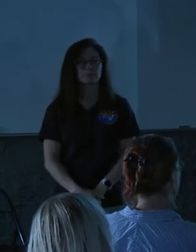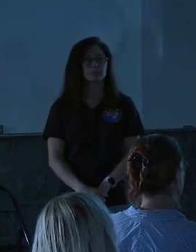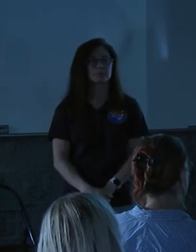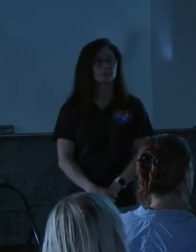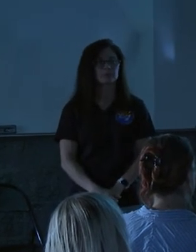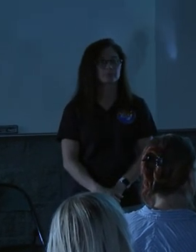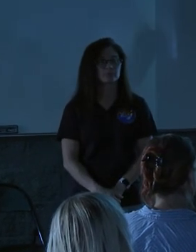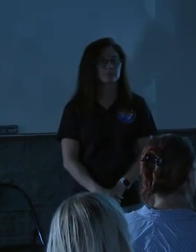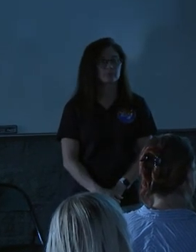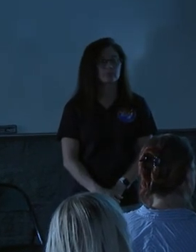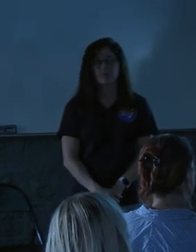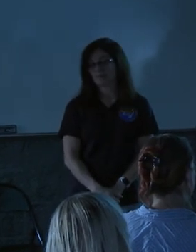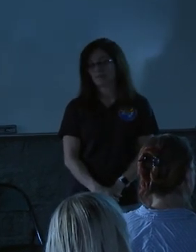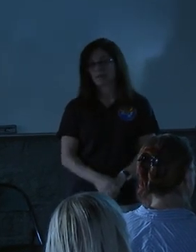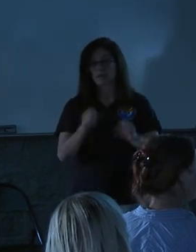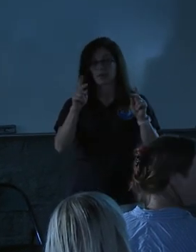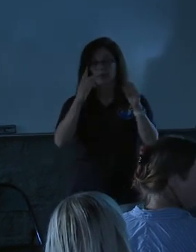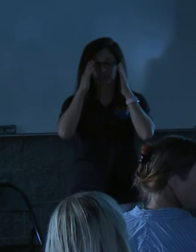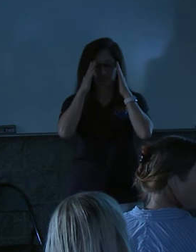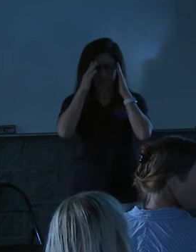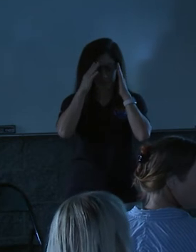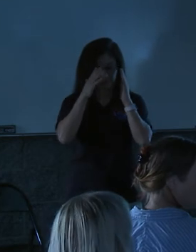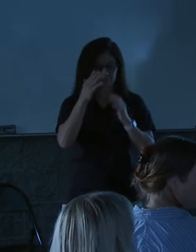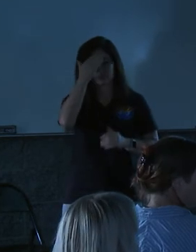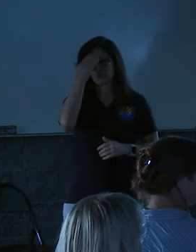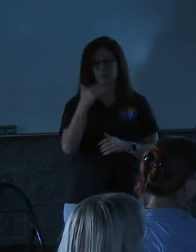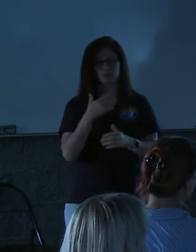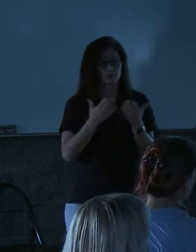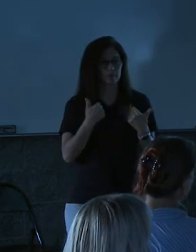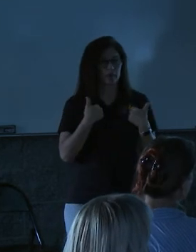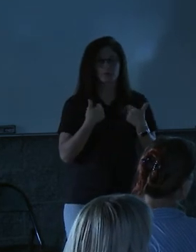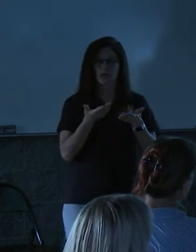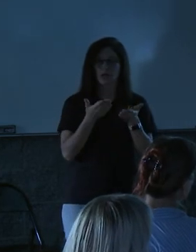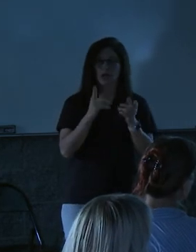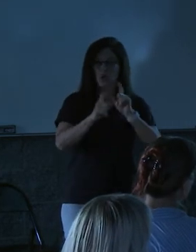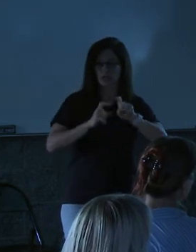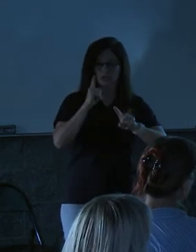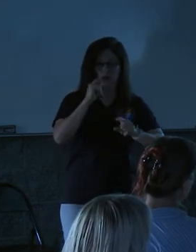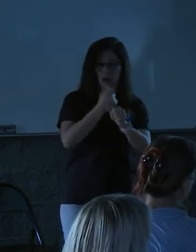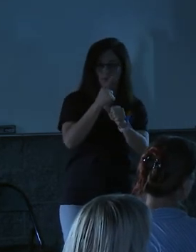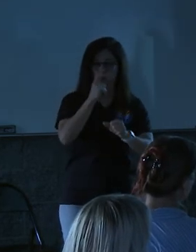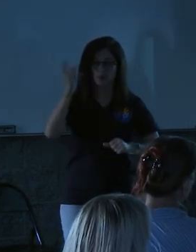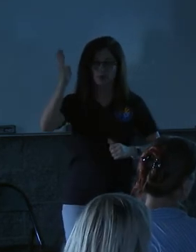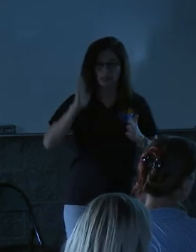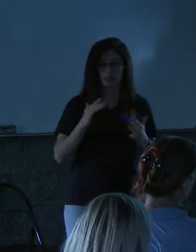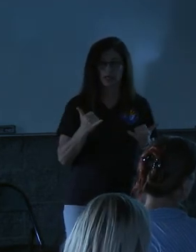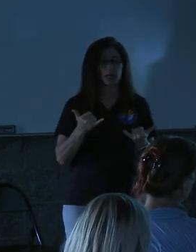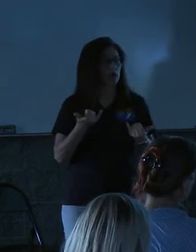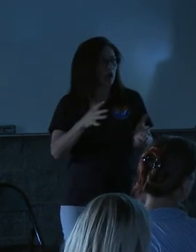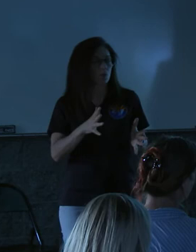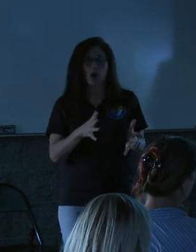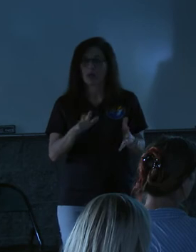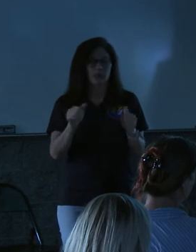Okay, so, um, I know there's probably some questions for everyone who has presented. I just, I don't want to leave without